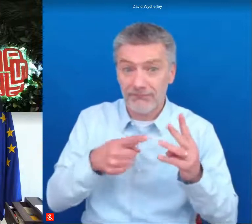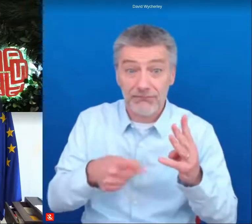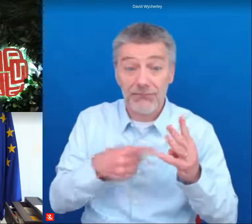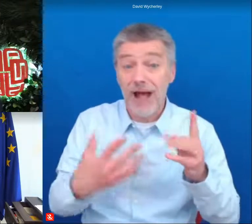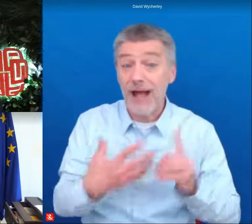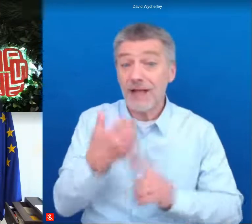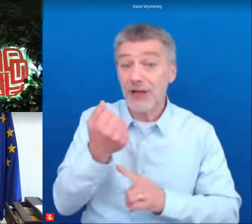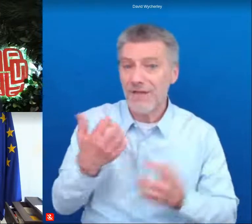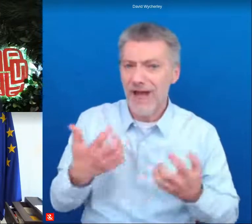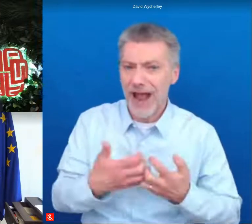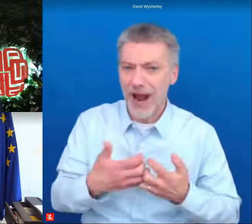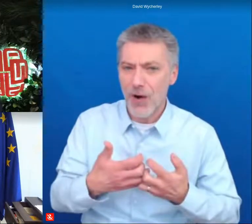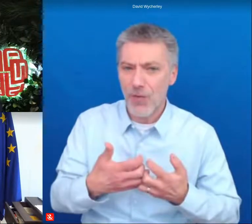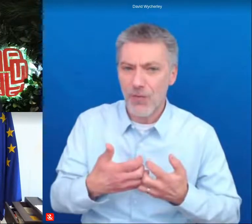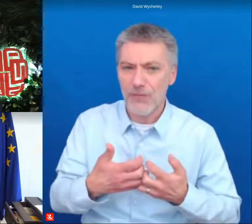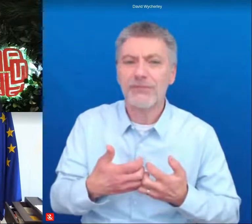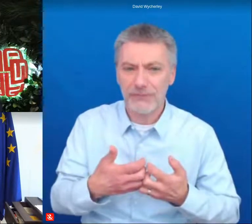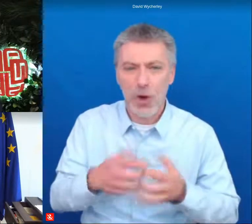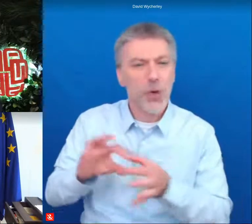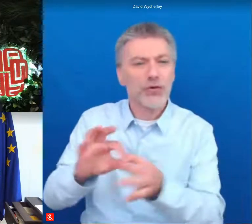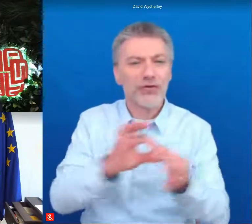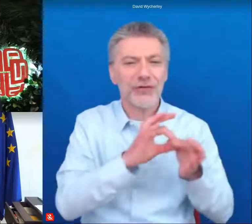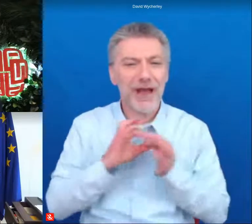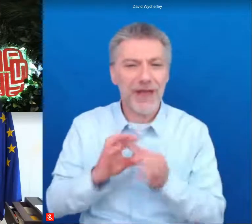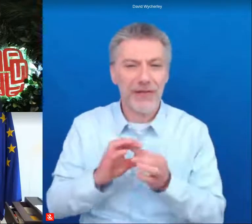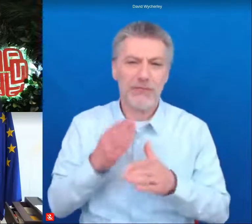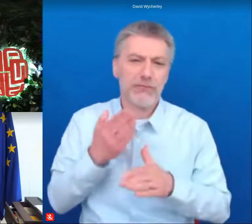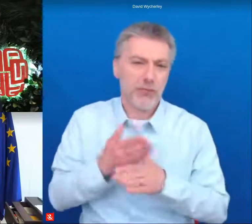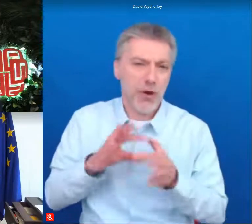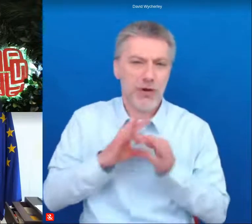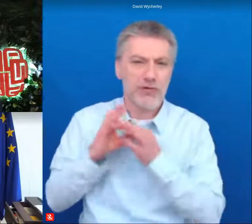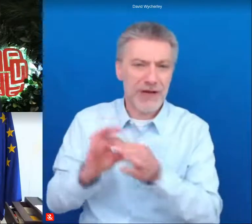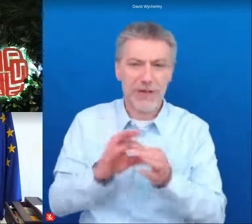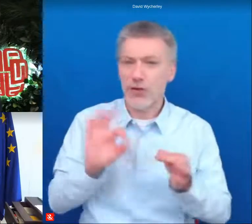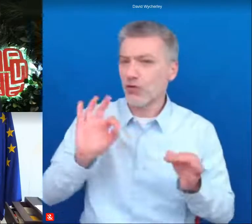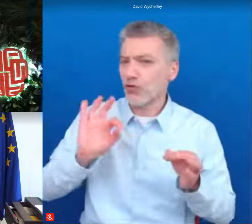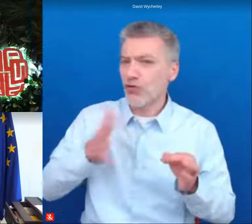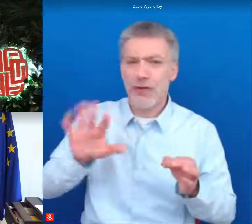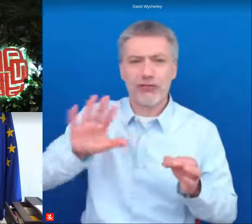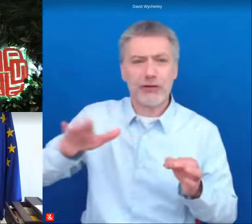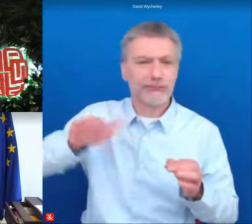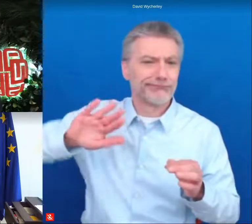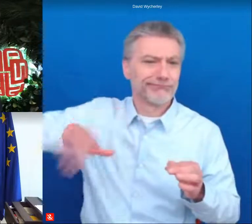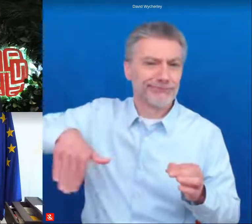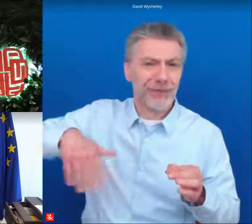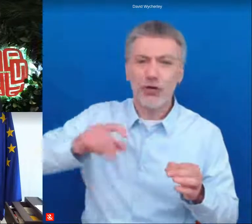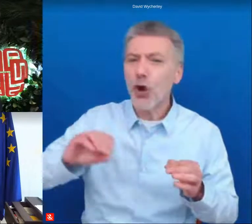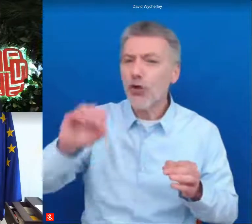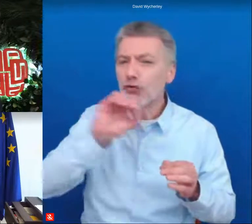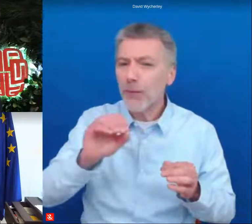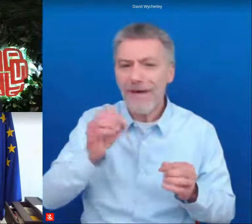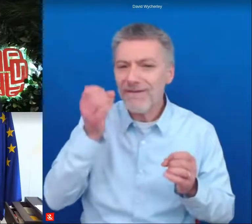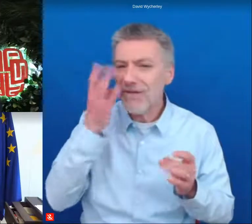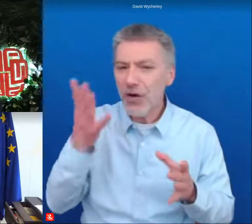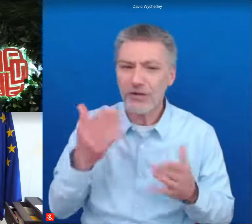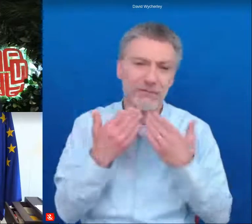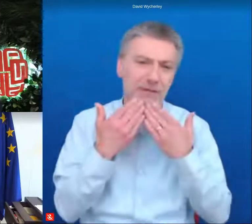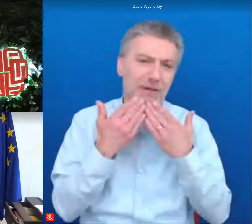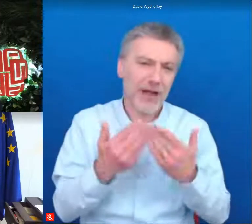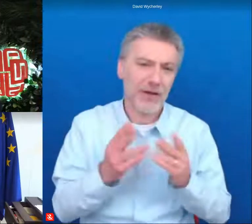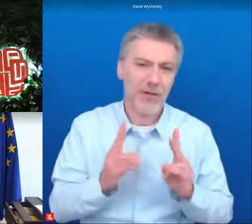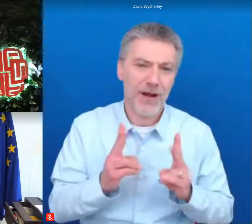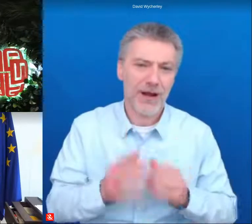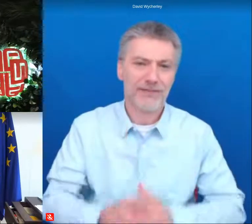if we do them together with no region left behind no european forgotten thank you once again